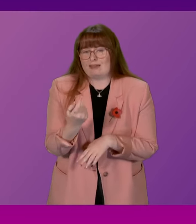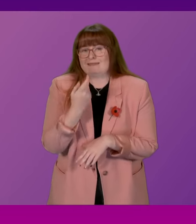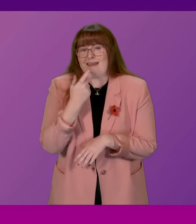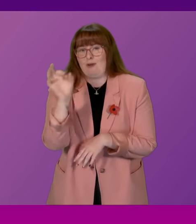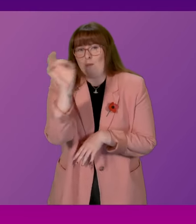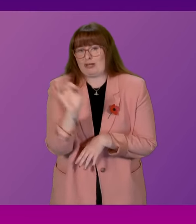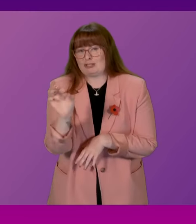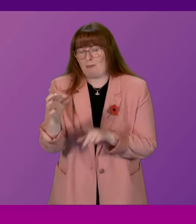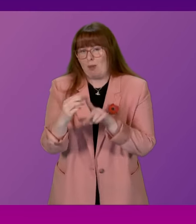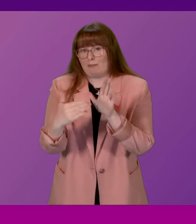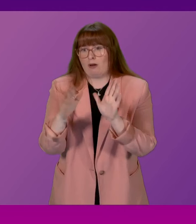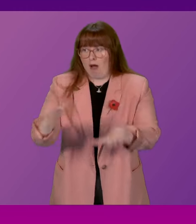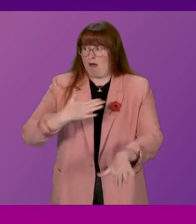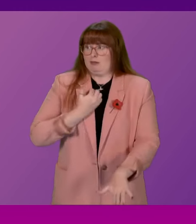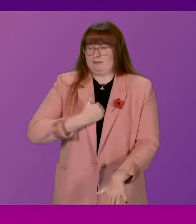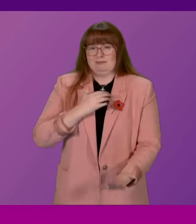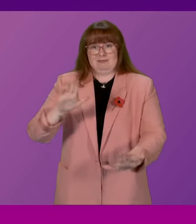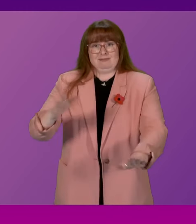question. There's a heart attack there.